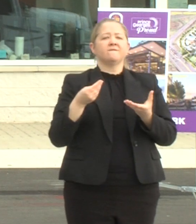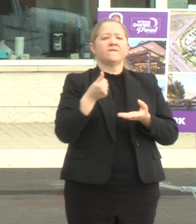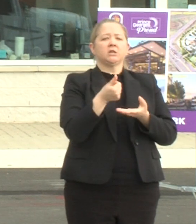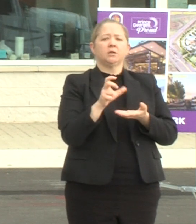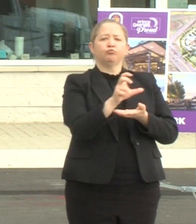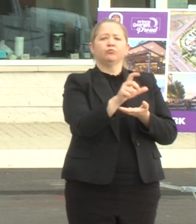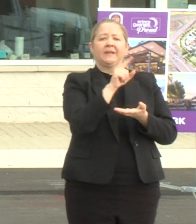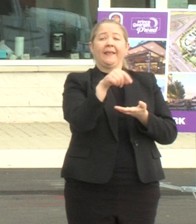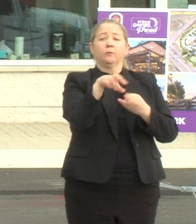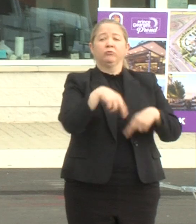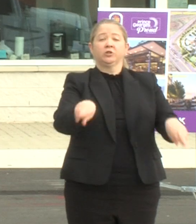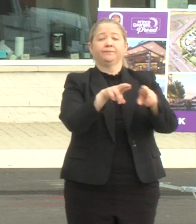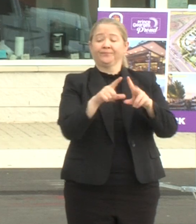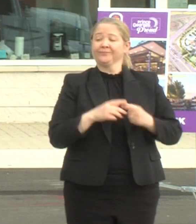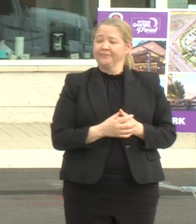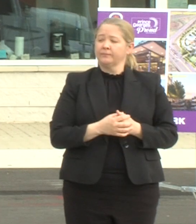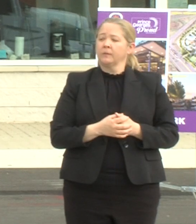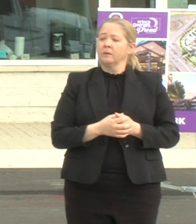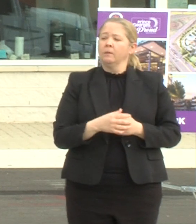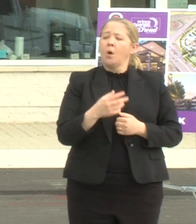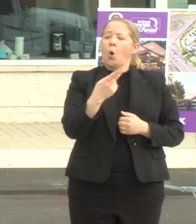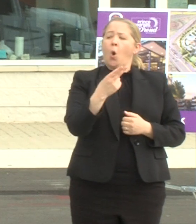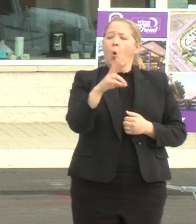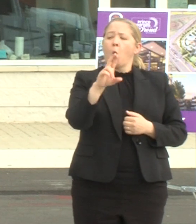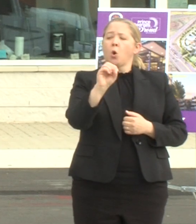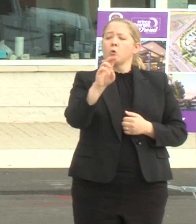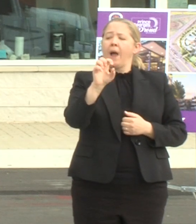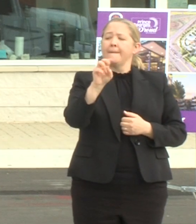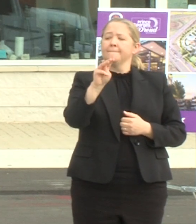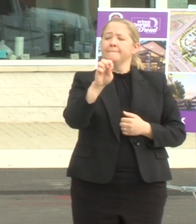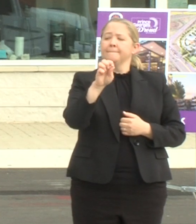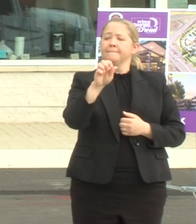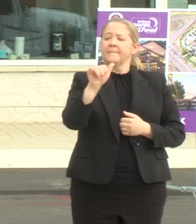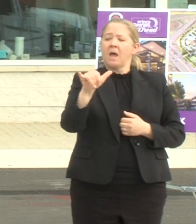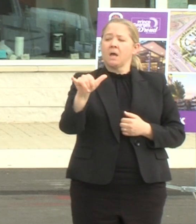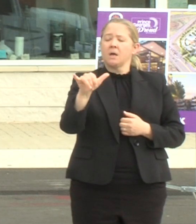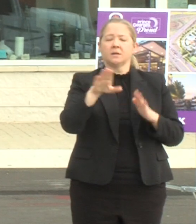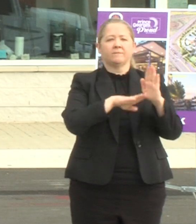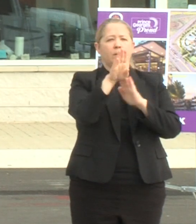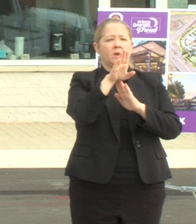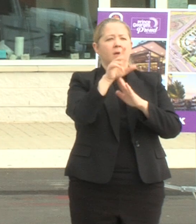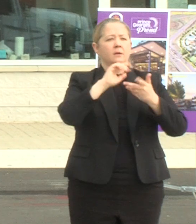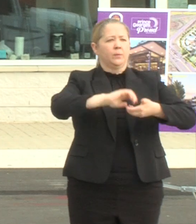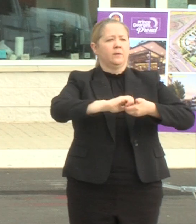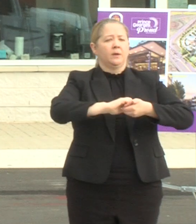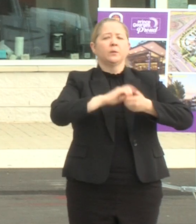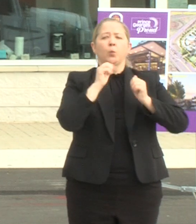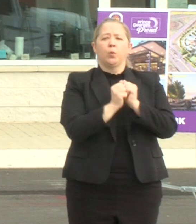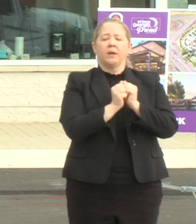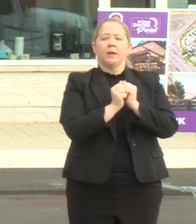now harambe development is blessed to be partnered with a group called the community builders